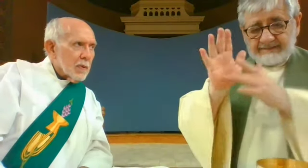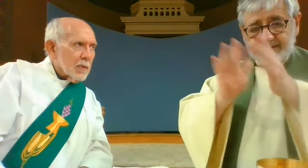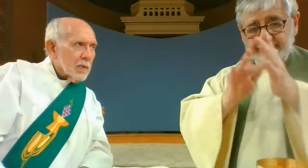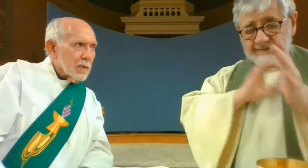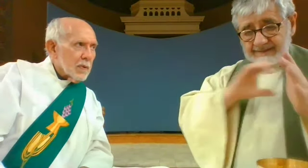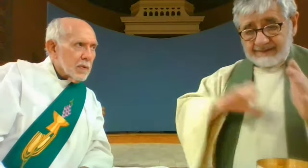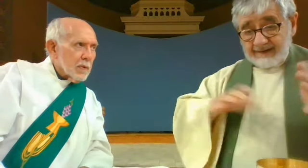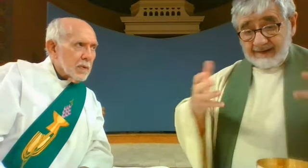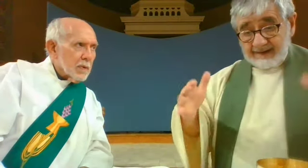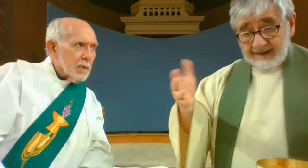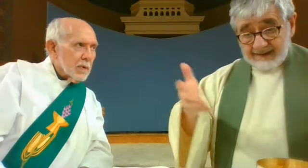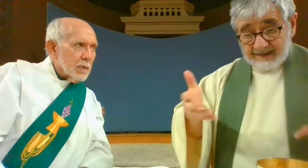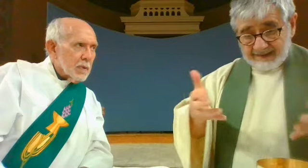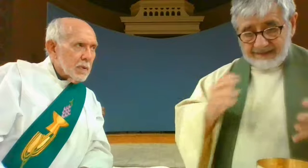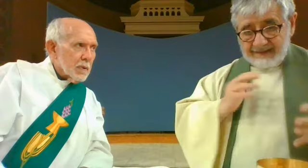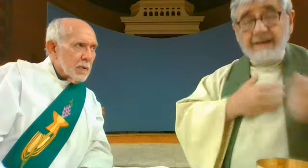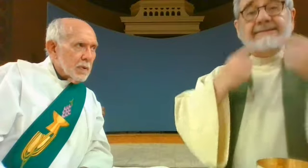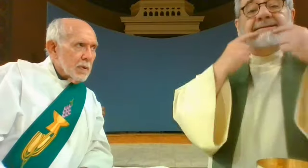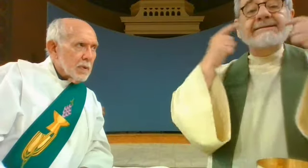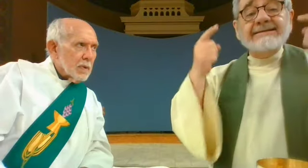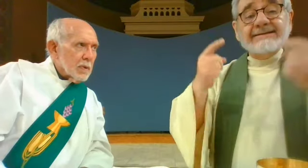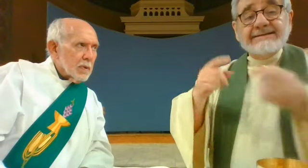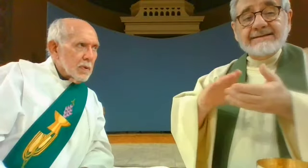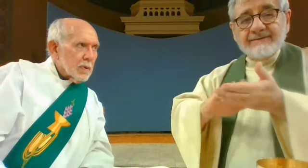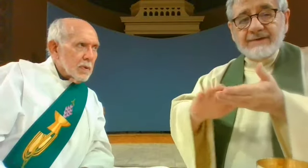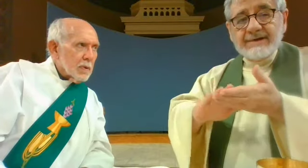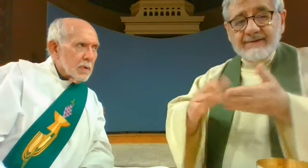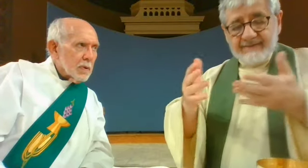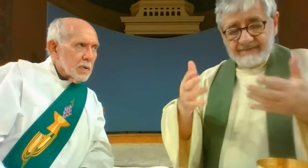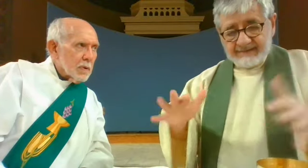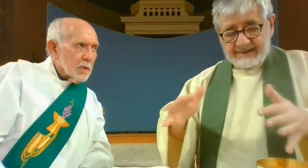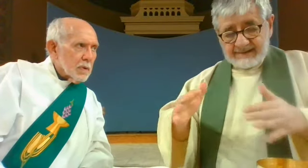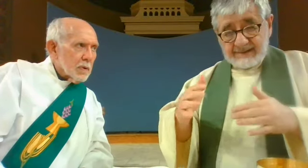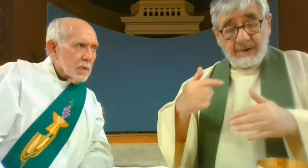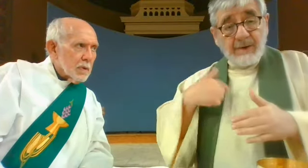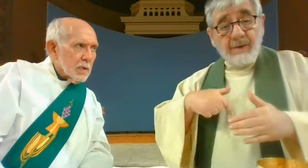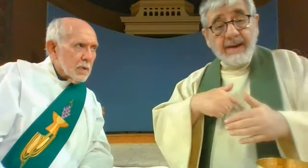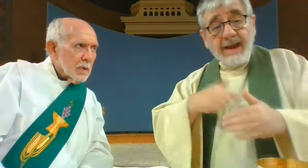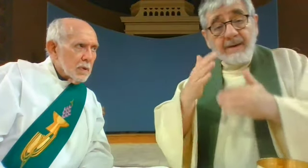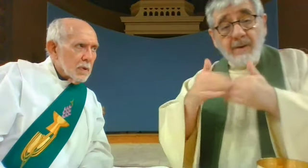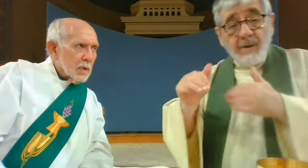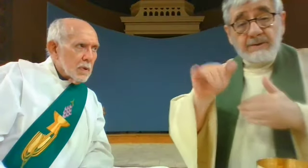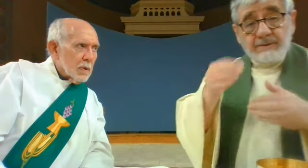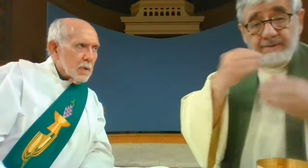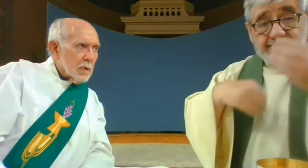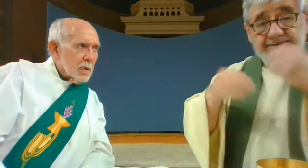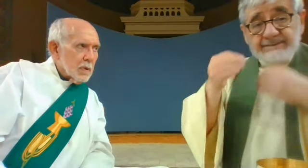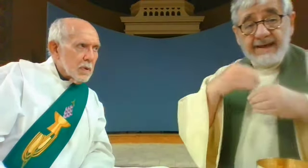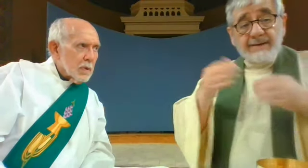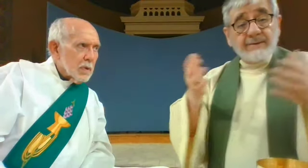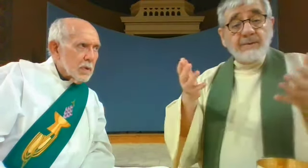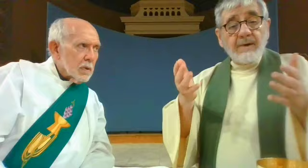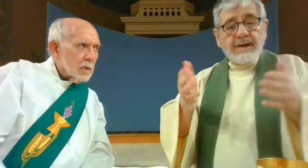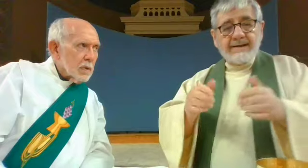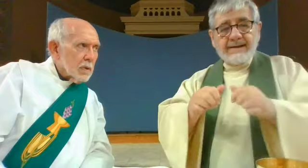Behold Him who takes away the sins of the world. Blessed are we who are called to the supper of the Lamb.